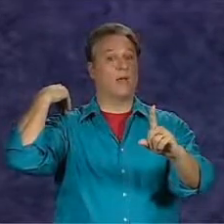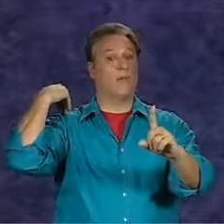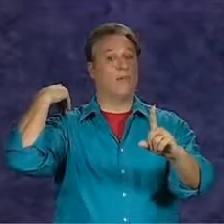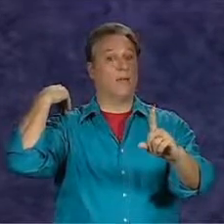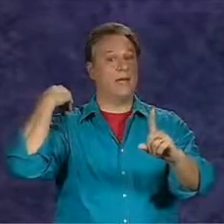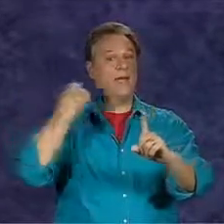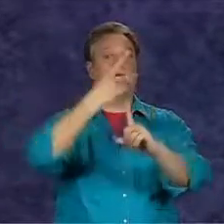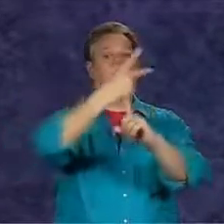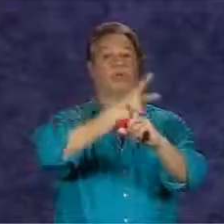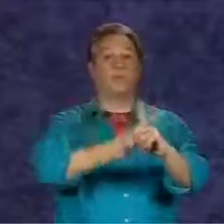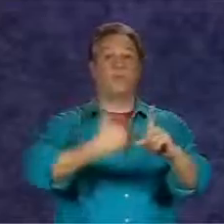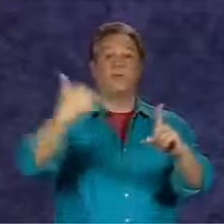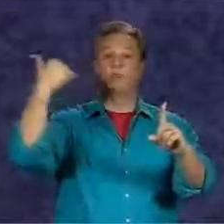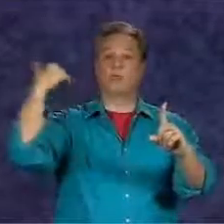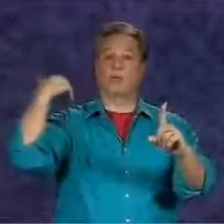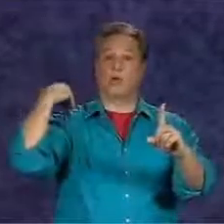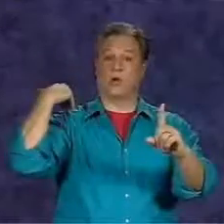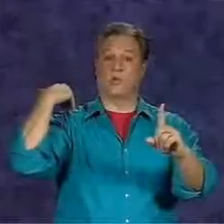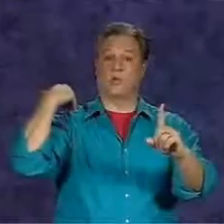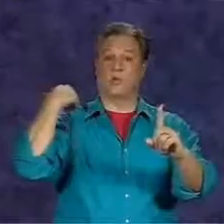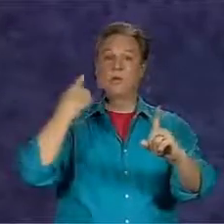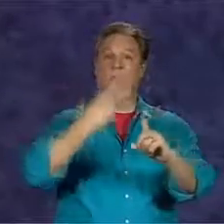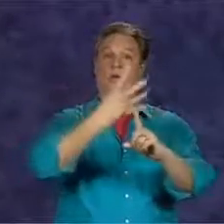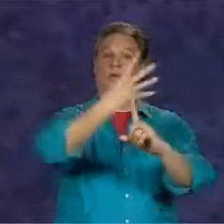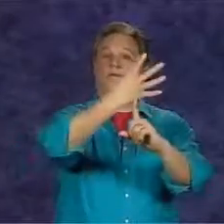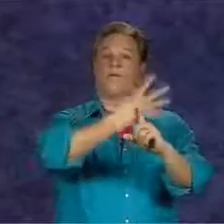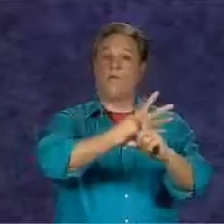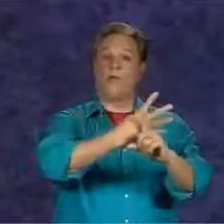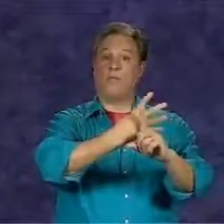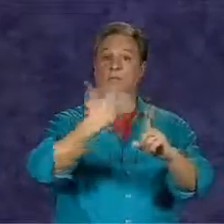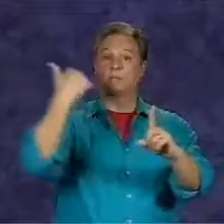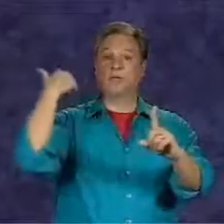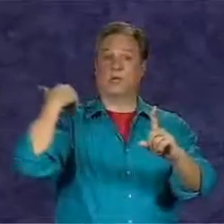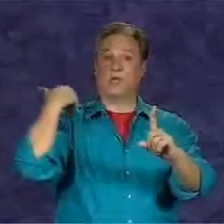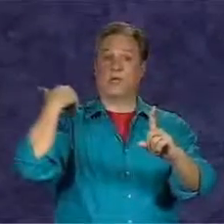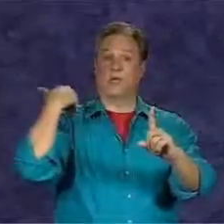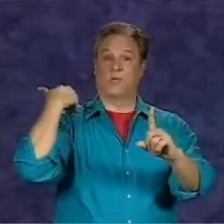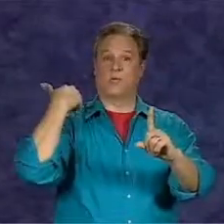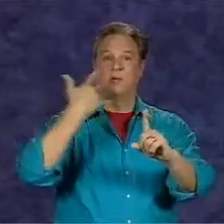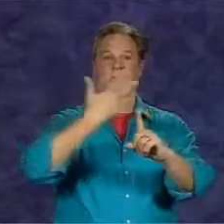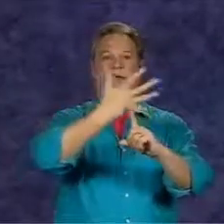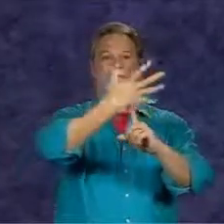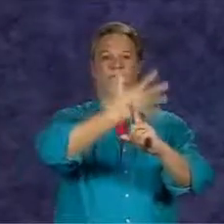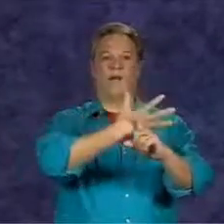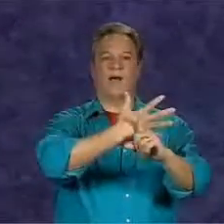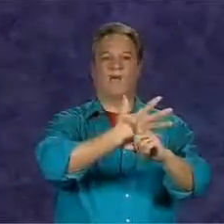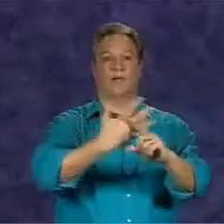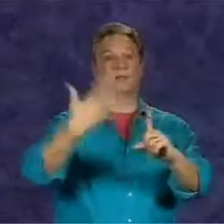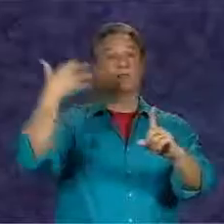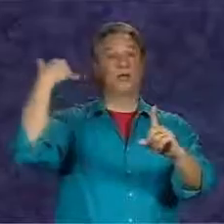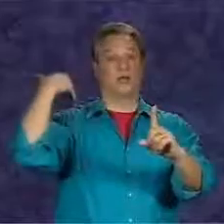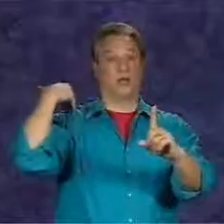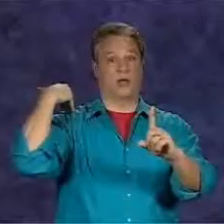meaning two months ago, four months ago, five months ago.